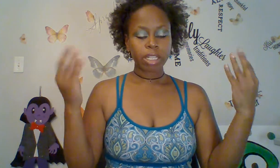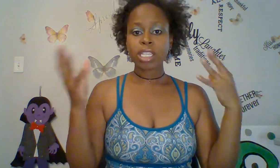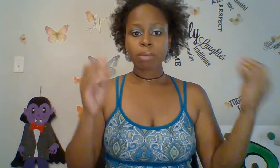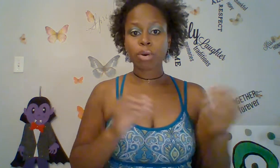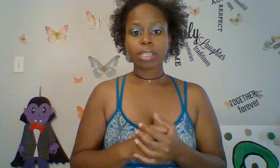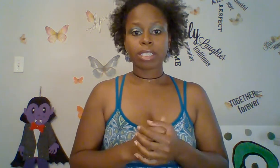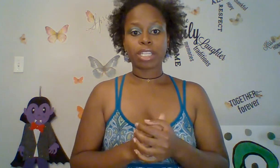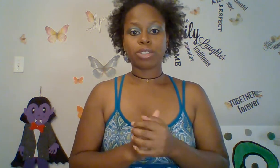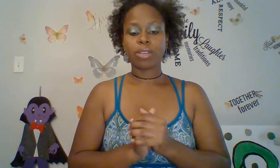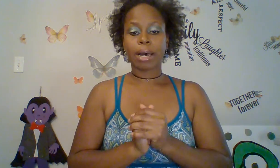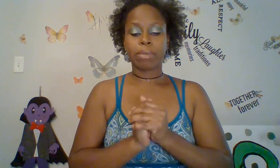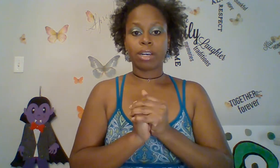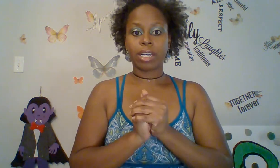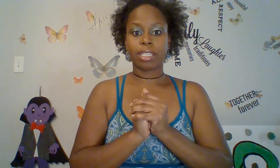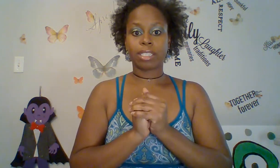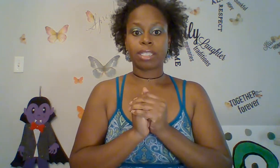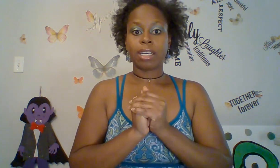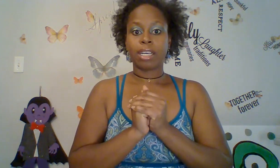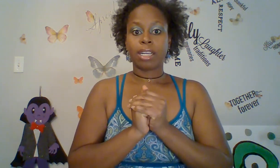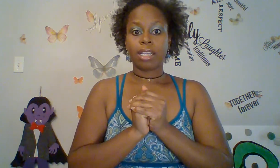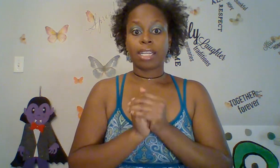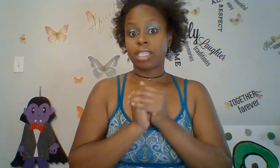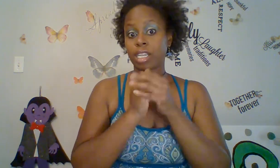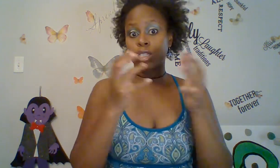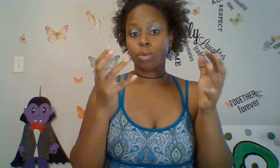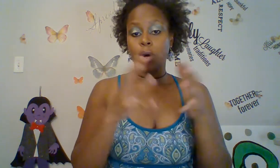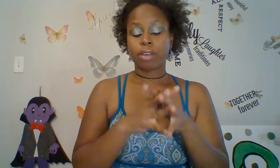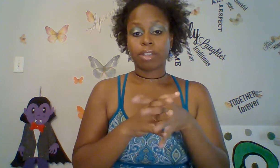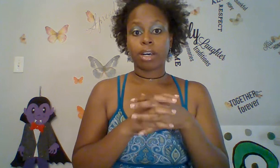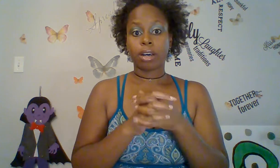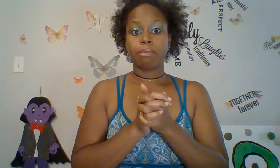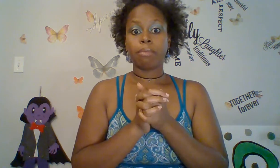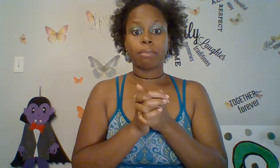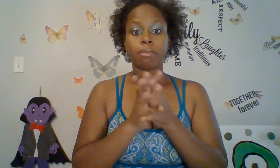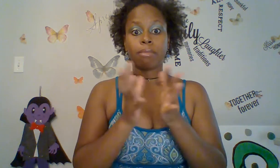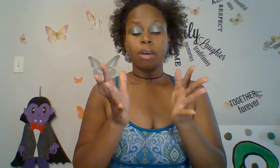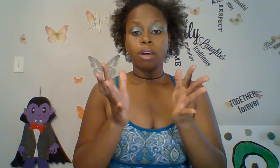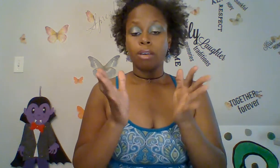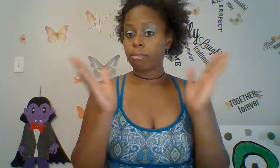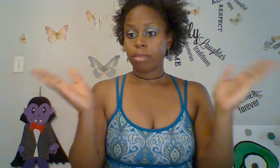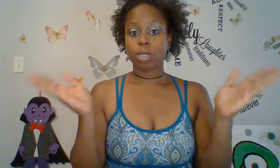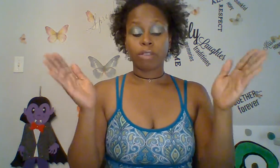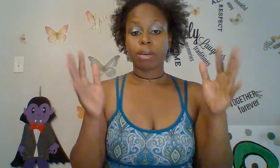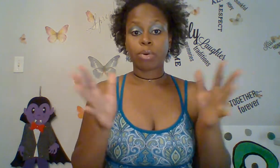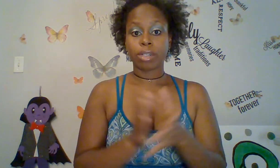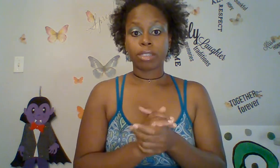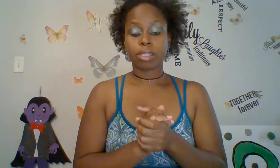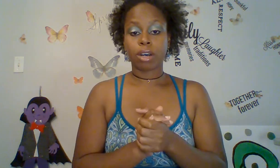it's important that you do that because that's just one of the, that's one of the important, um,